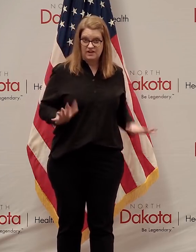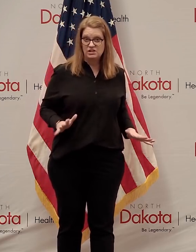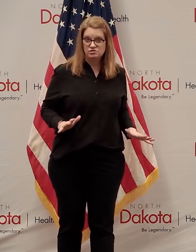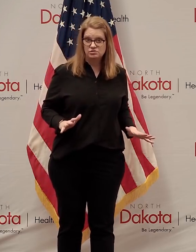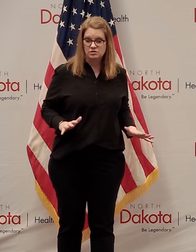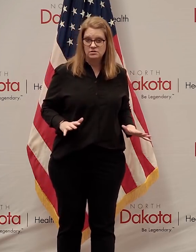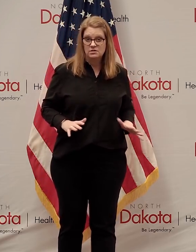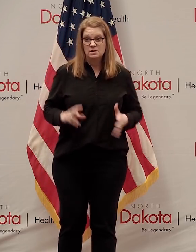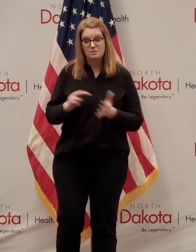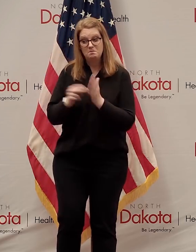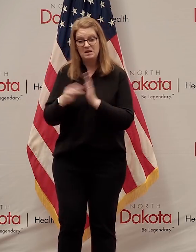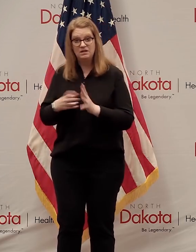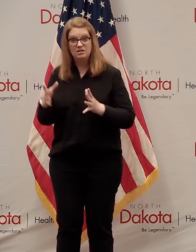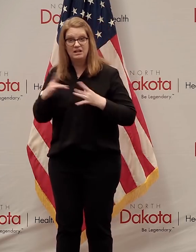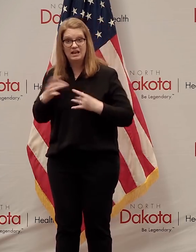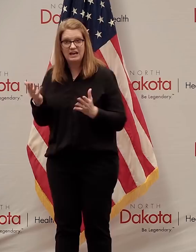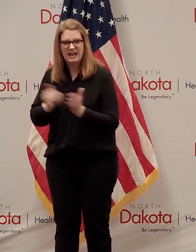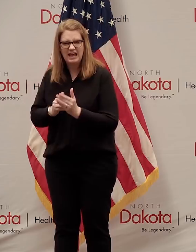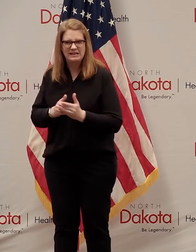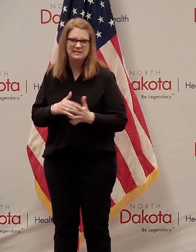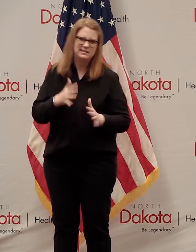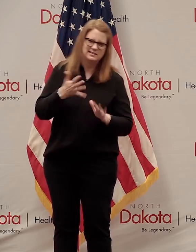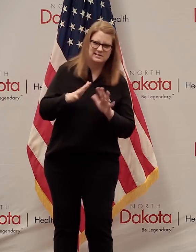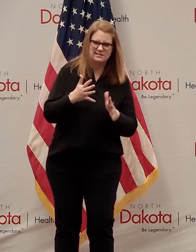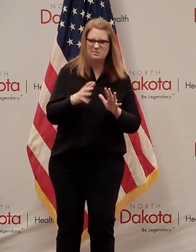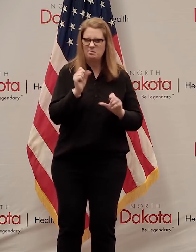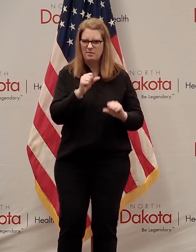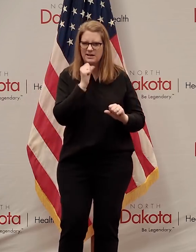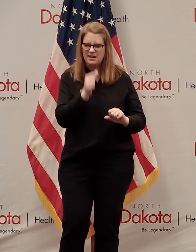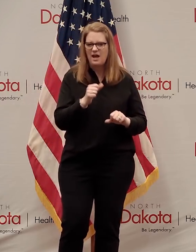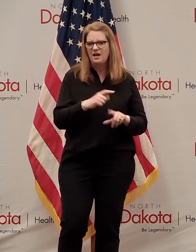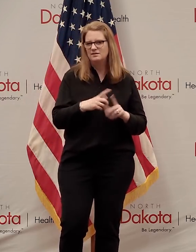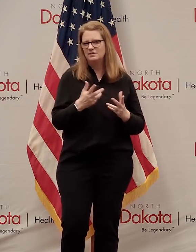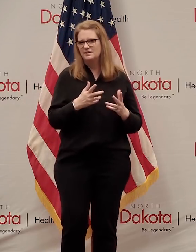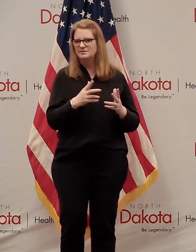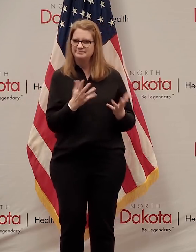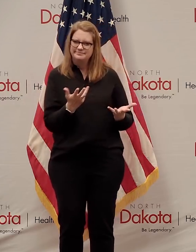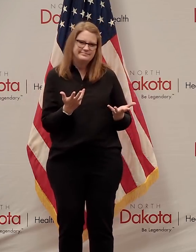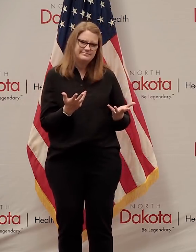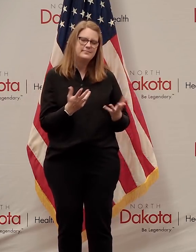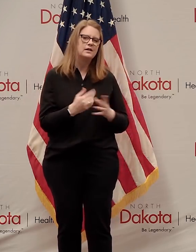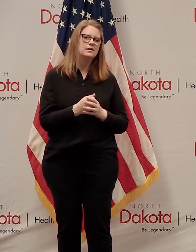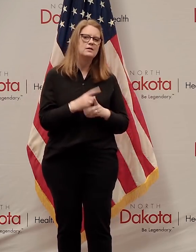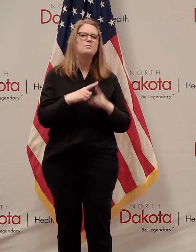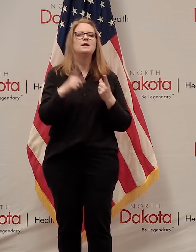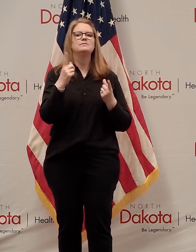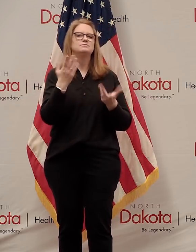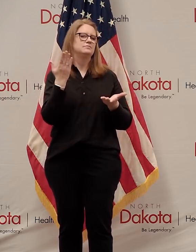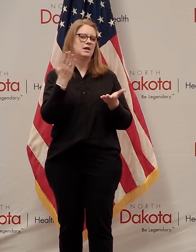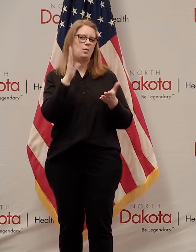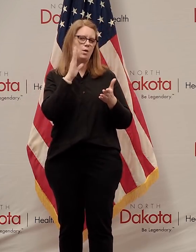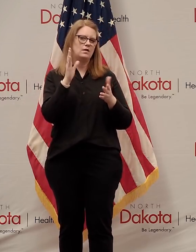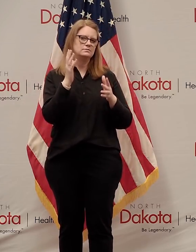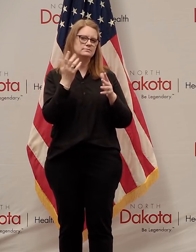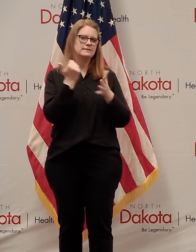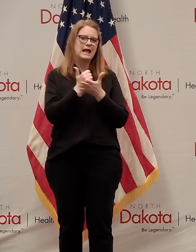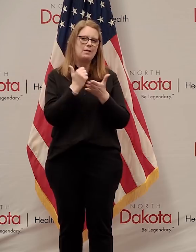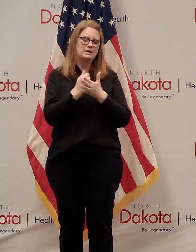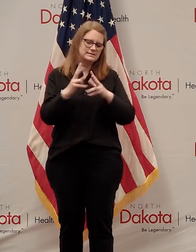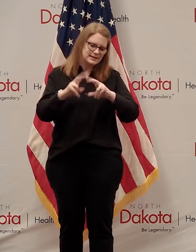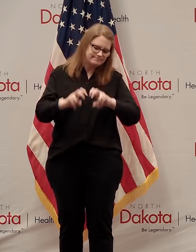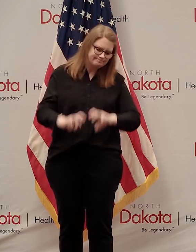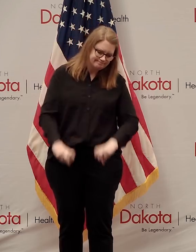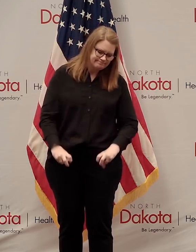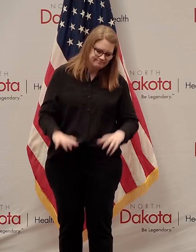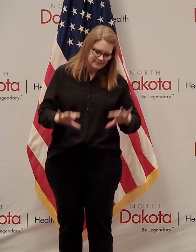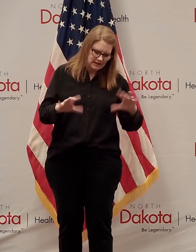have a relapse or a reoccurrence. But if it's less likely, that could help us get a better understanding of what people would call herd immunity,